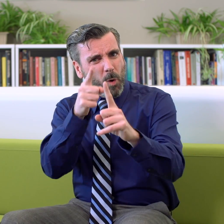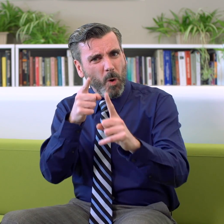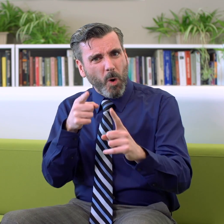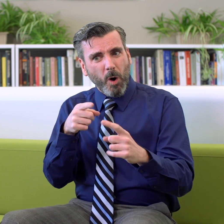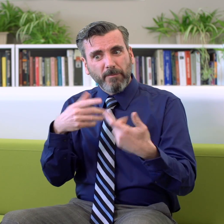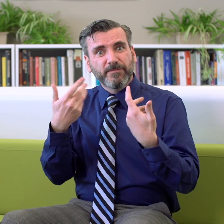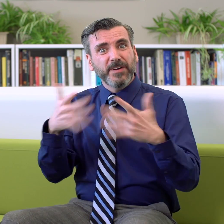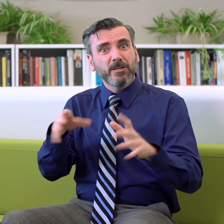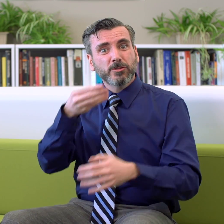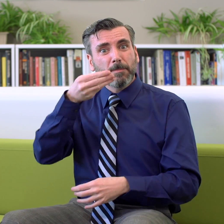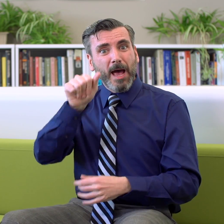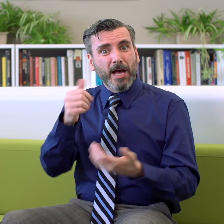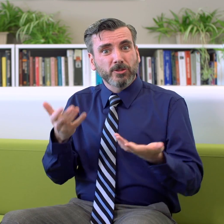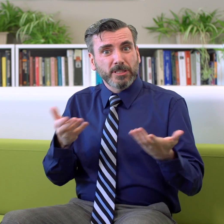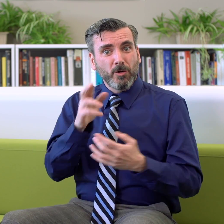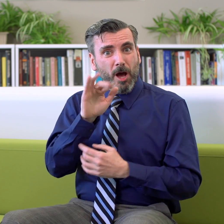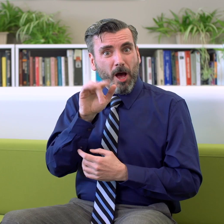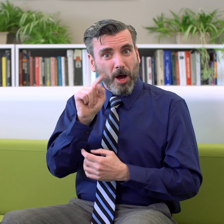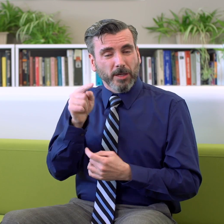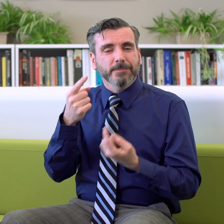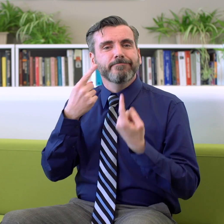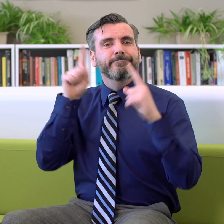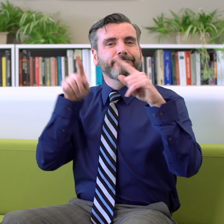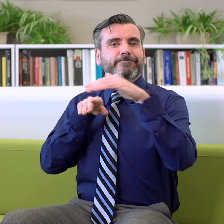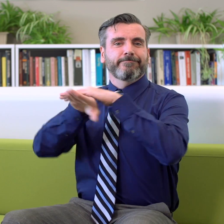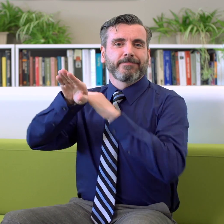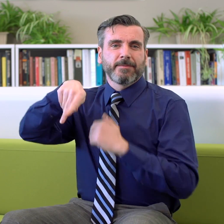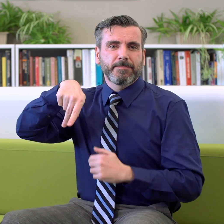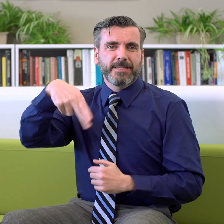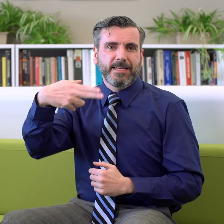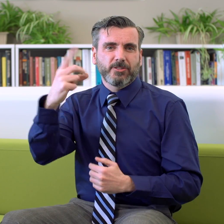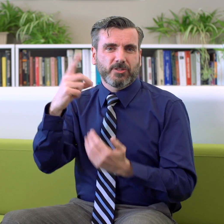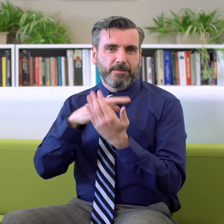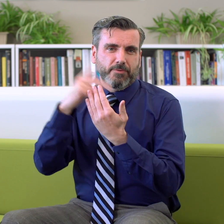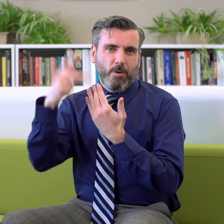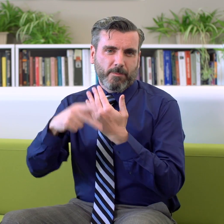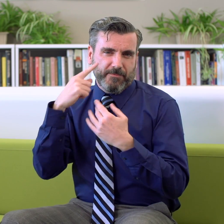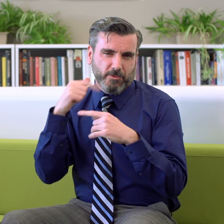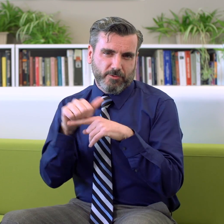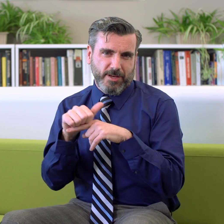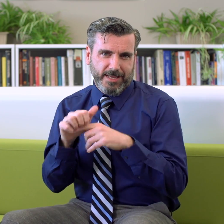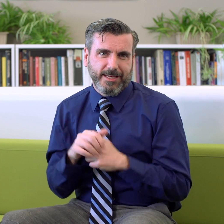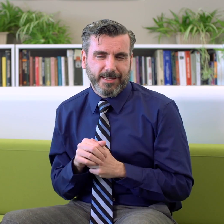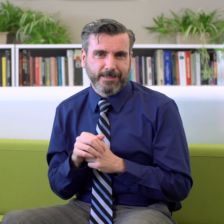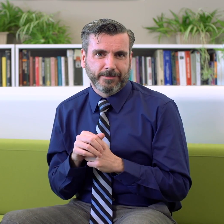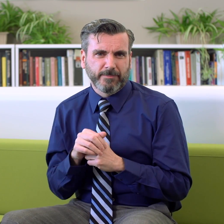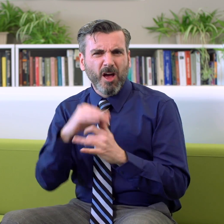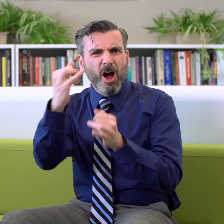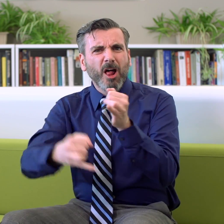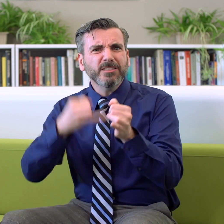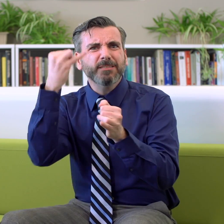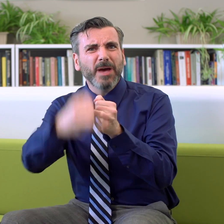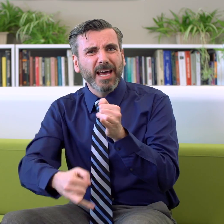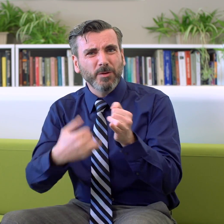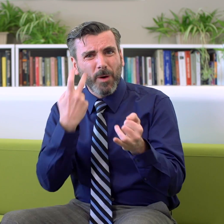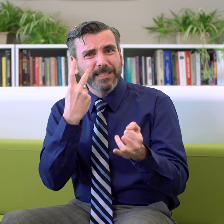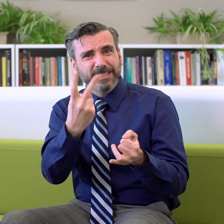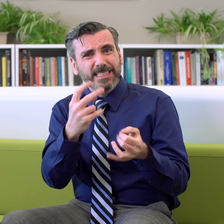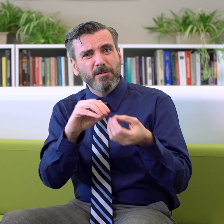goal is that once students have achieved their master's degree at RIT, they will be able to enter a PhD program for training. Ultimately, we